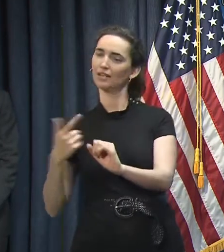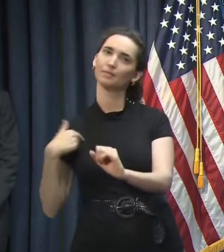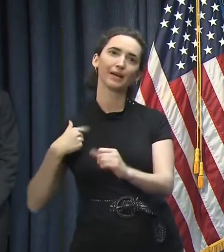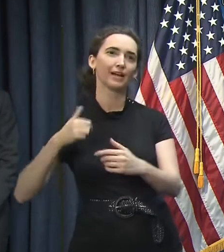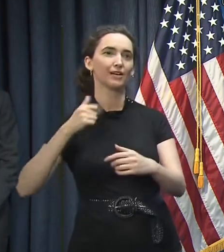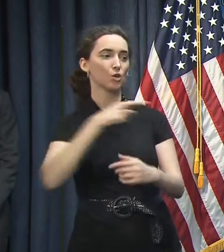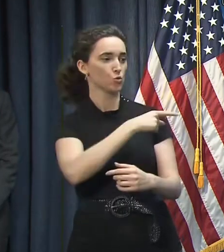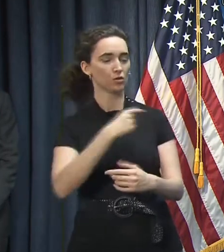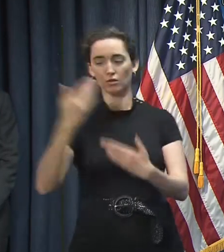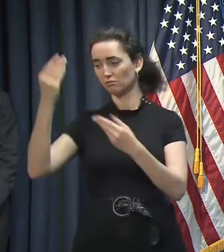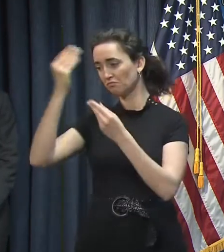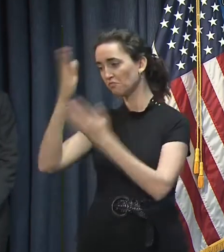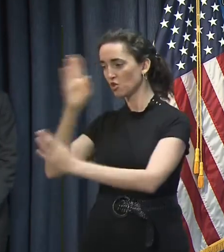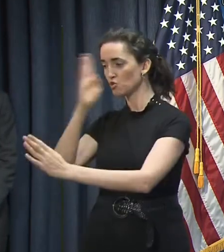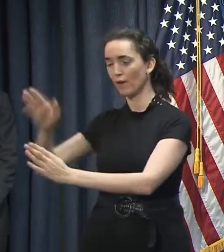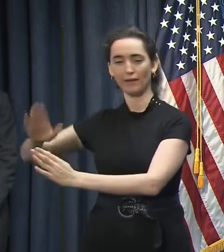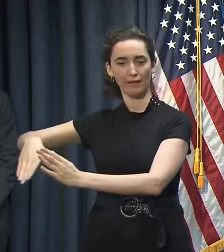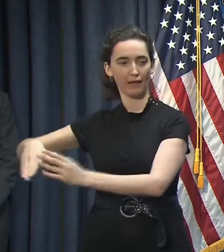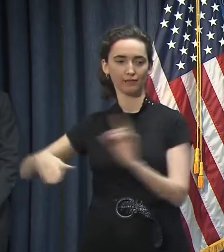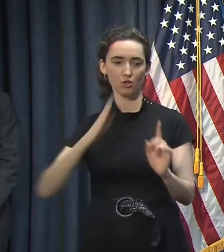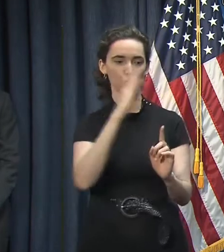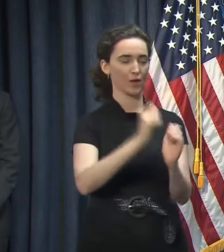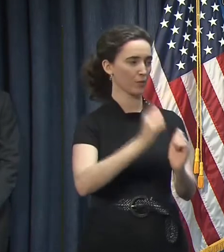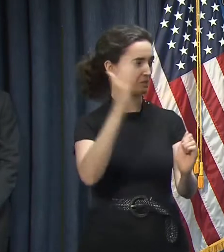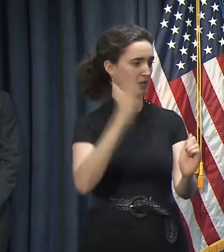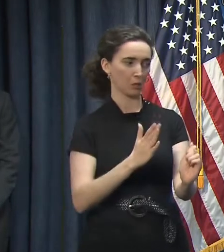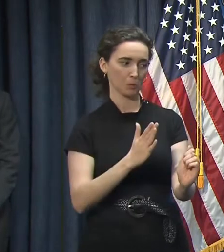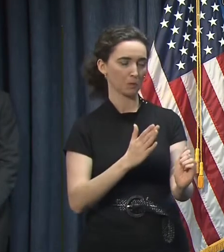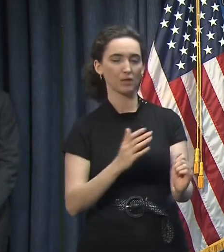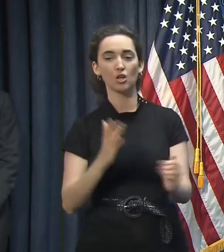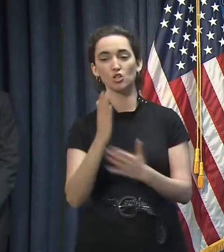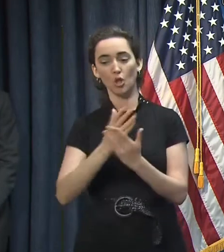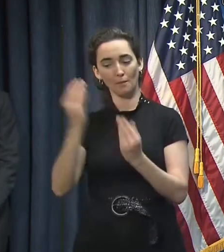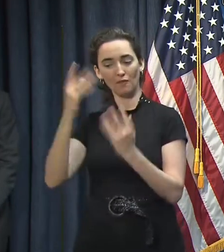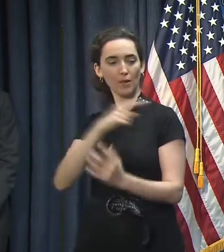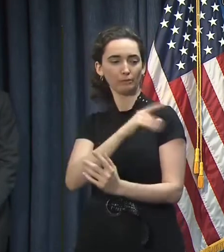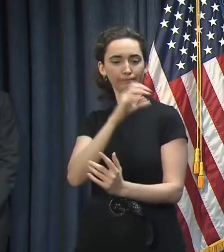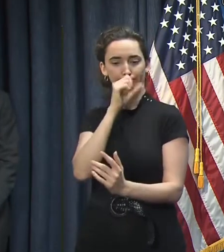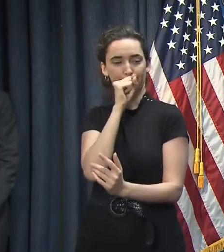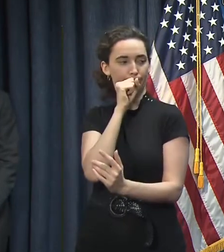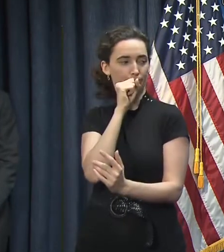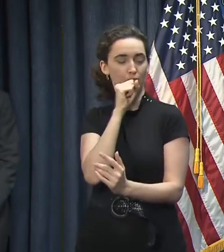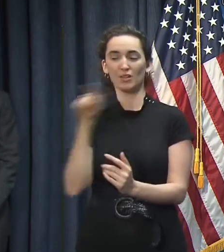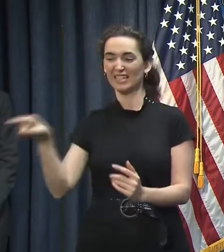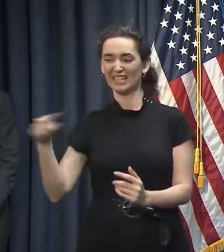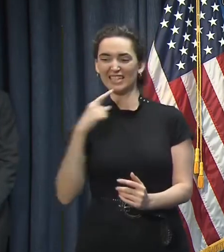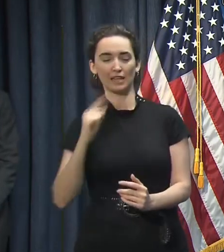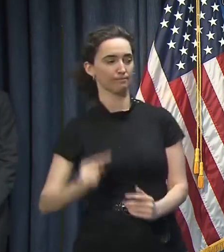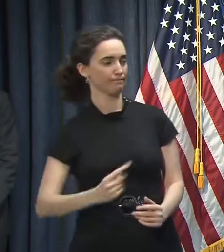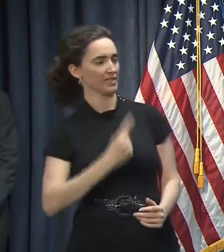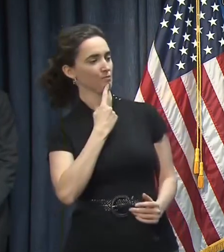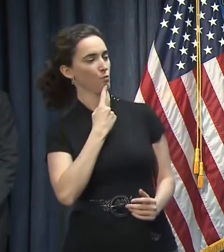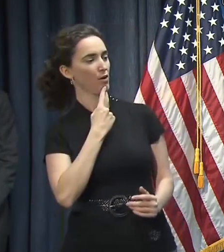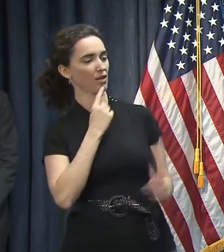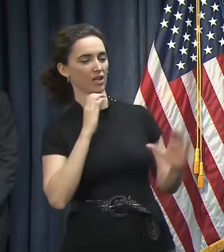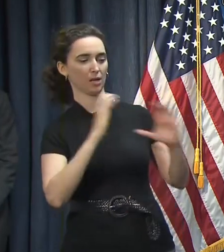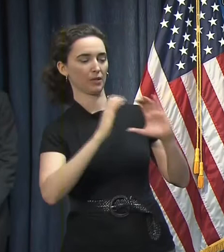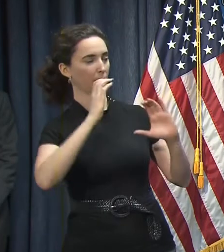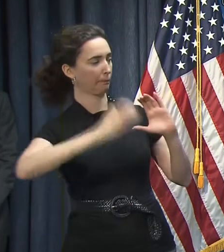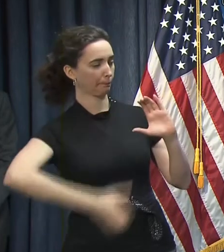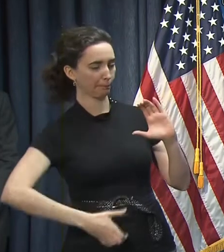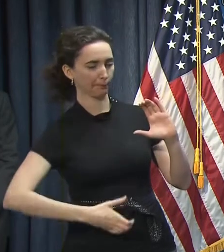with him and with the Speaker of information. He said he's very disappointed in the level of communication.